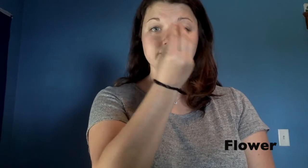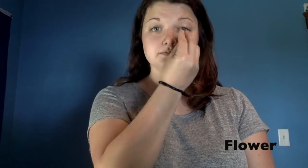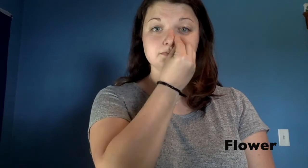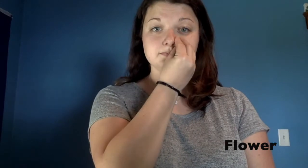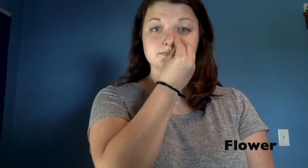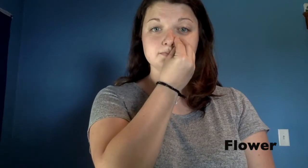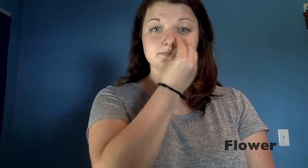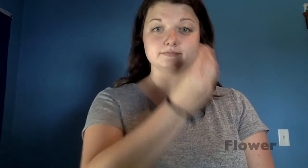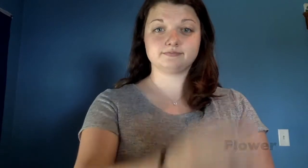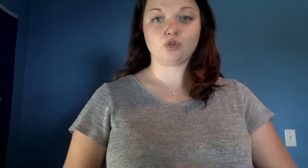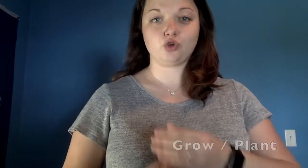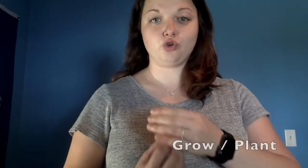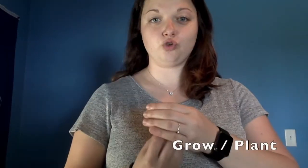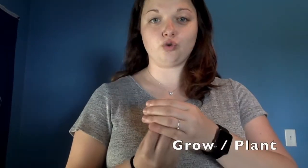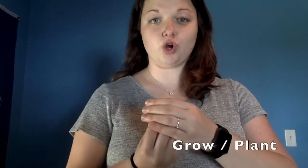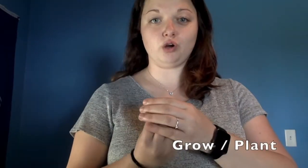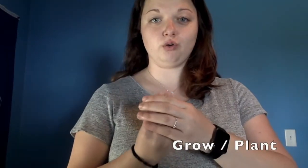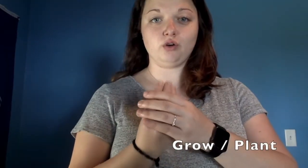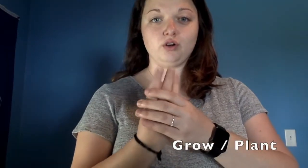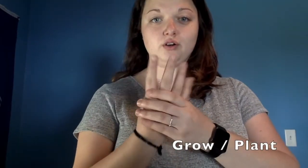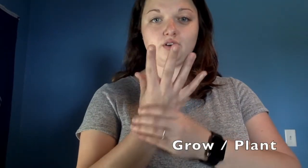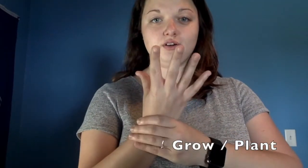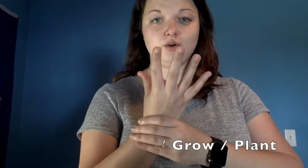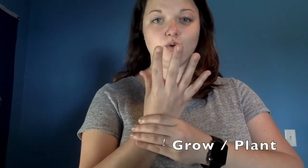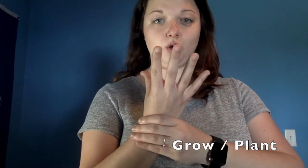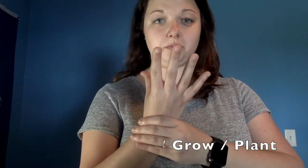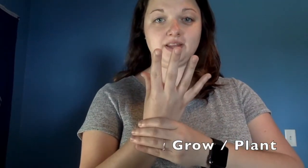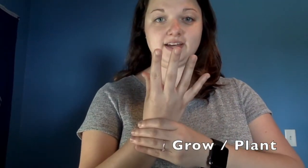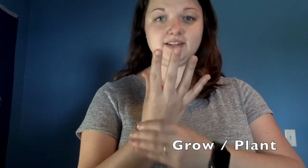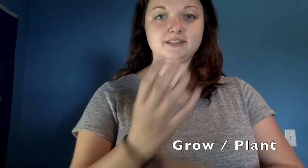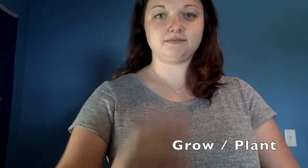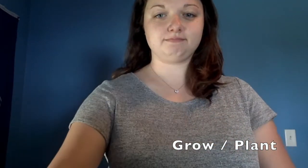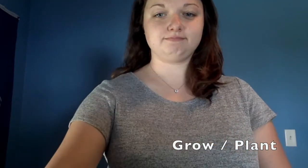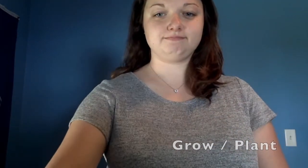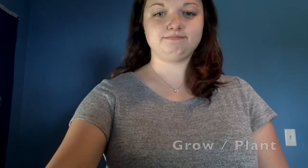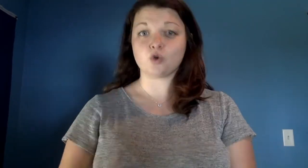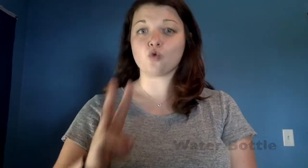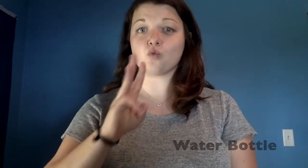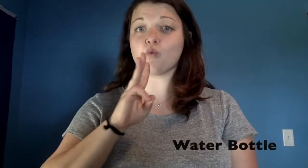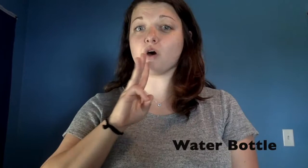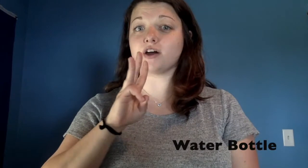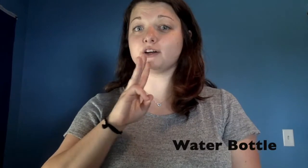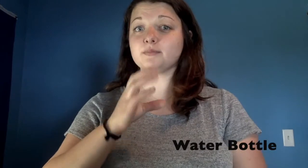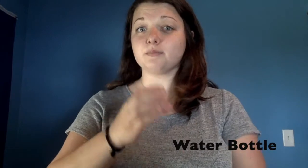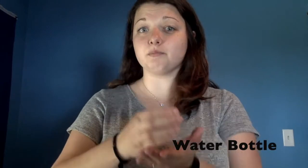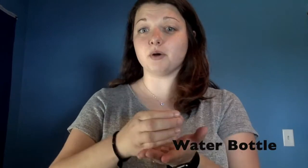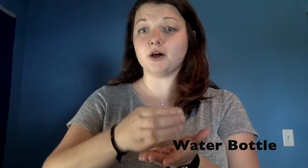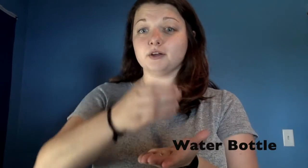grow, or plant, water bottle,